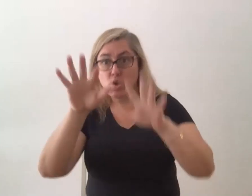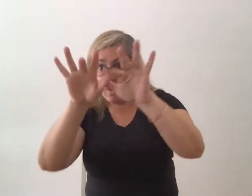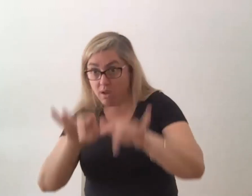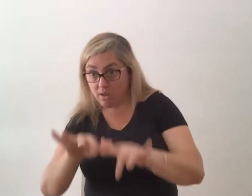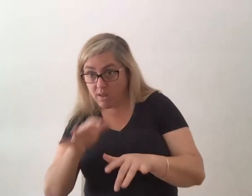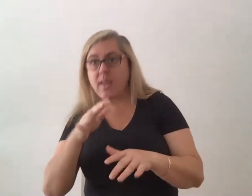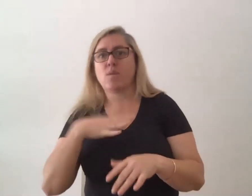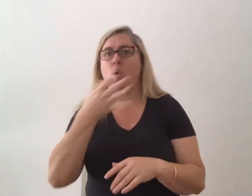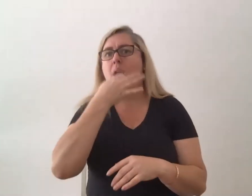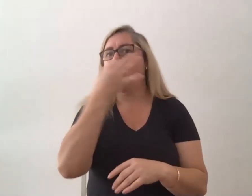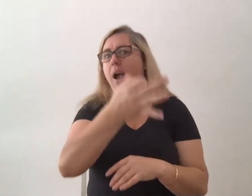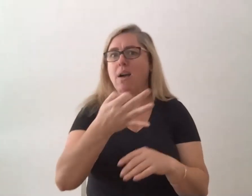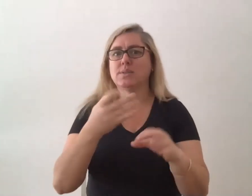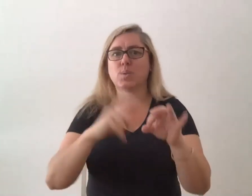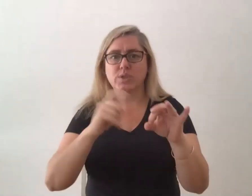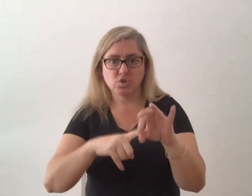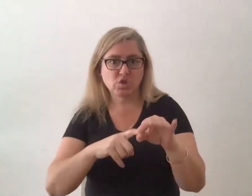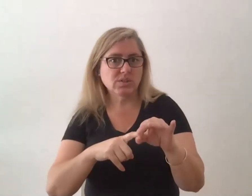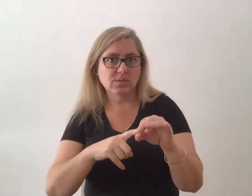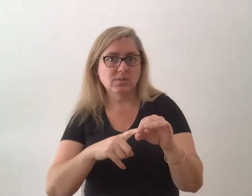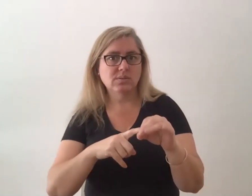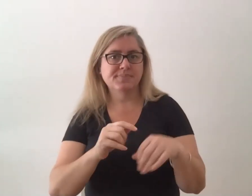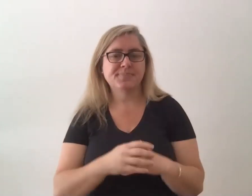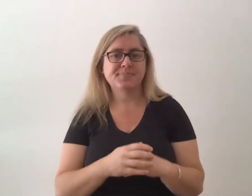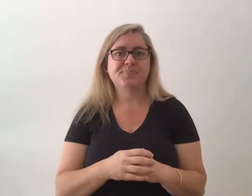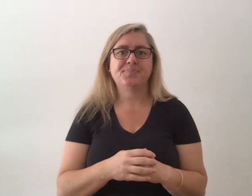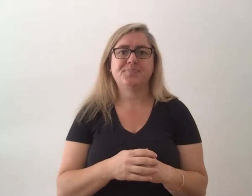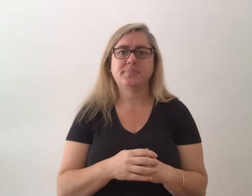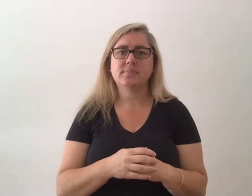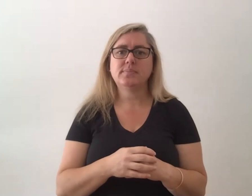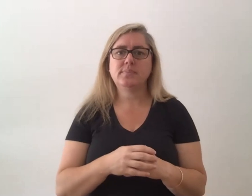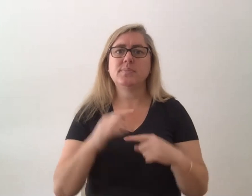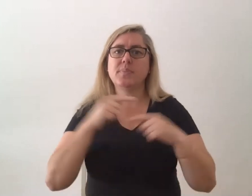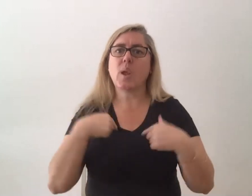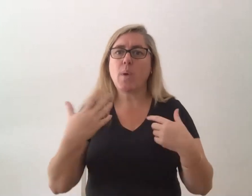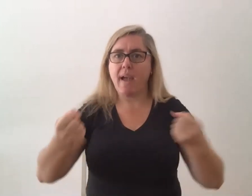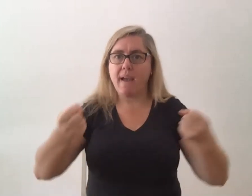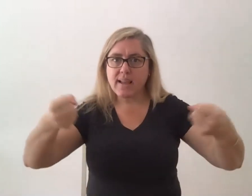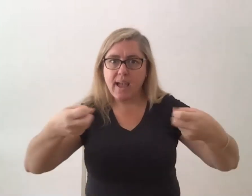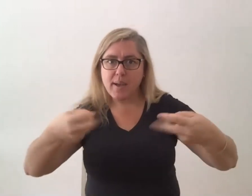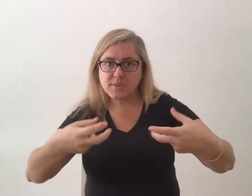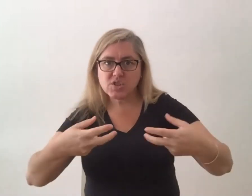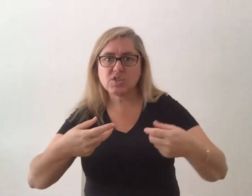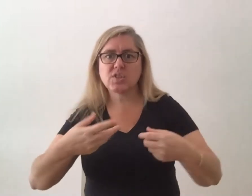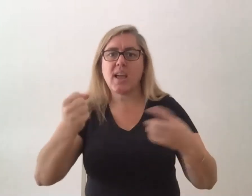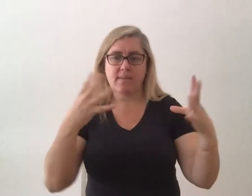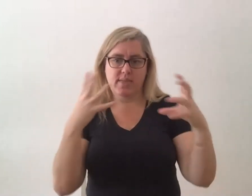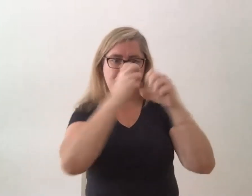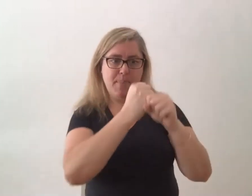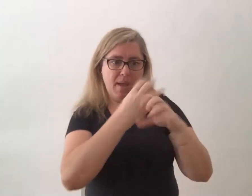that you might have. We've got live captions today, live paraphrase captions being provided